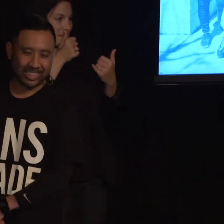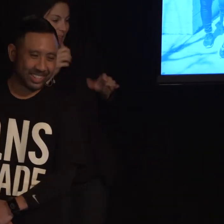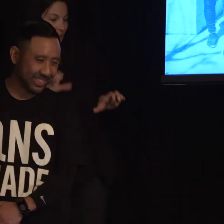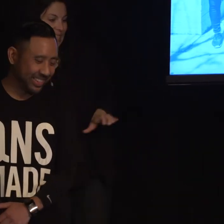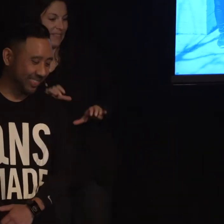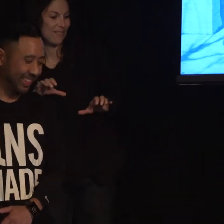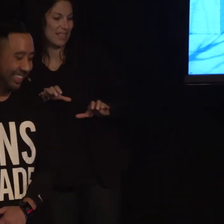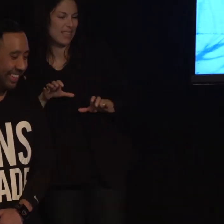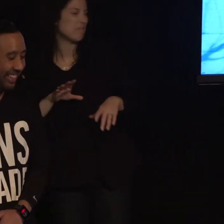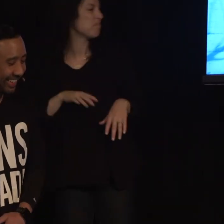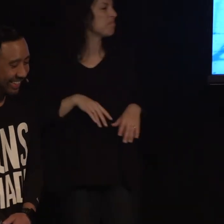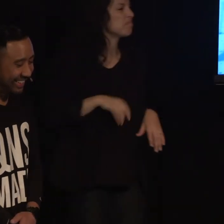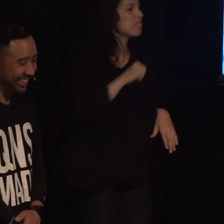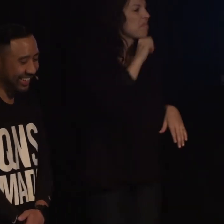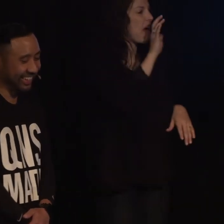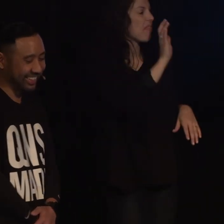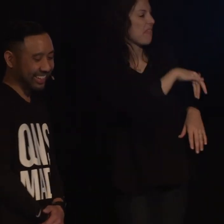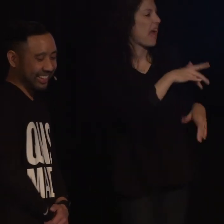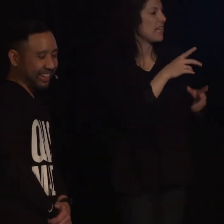so not too different right